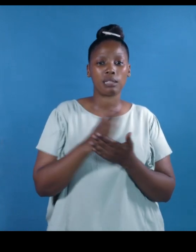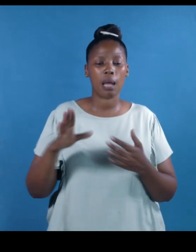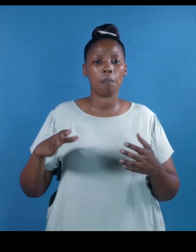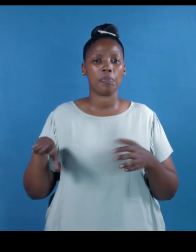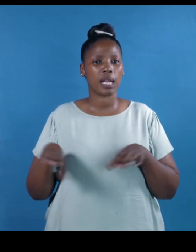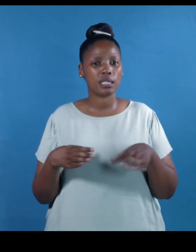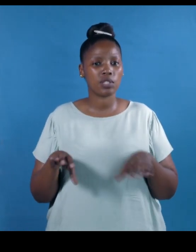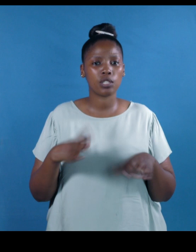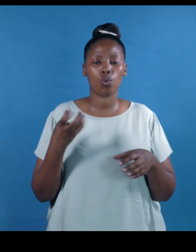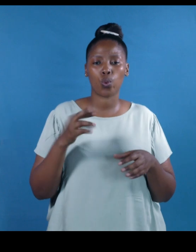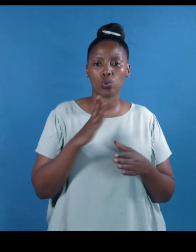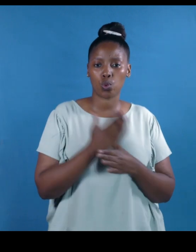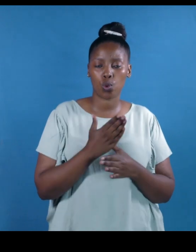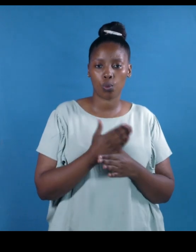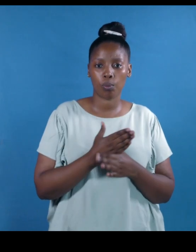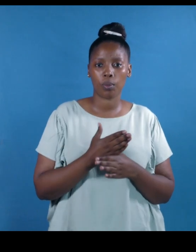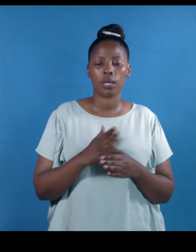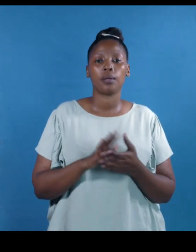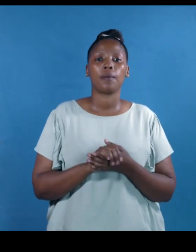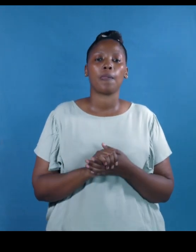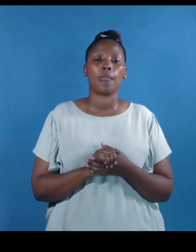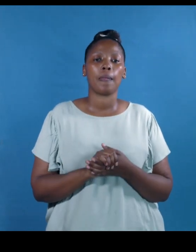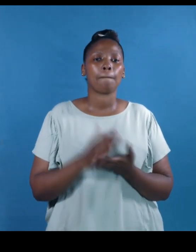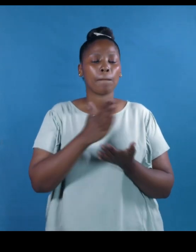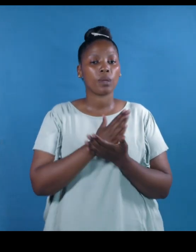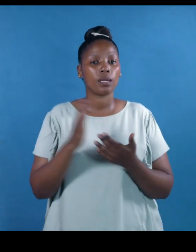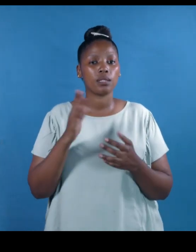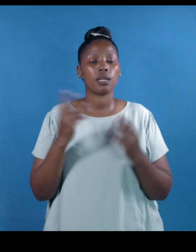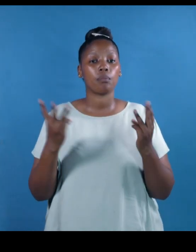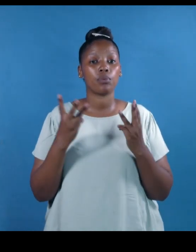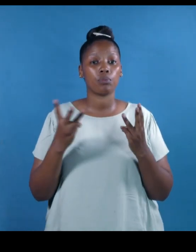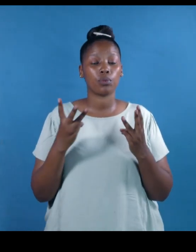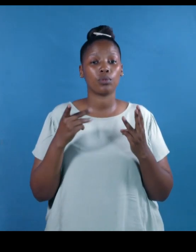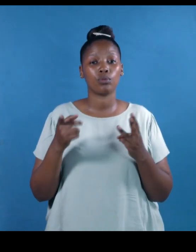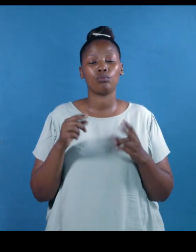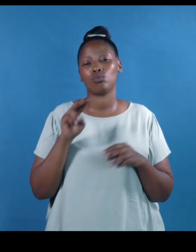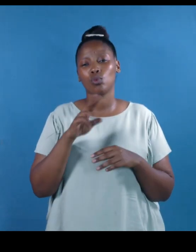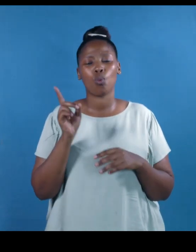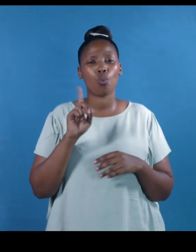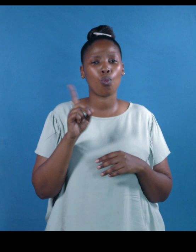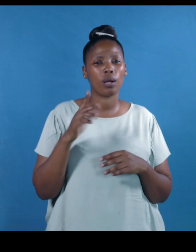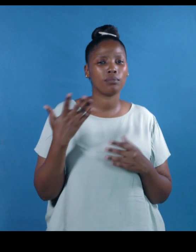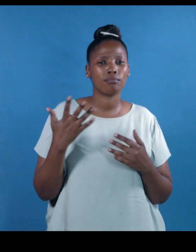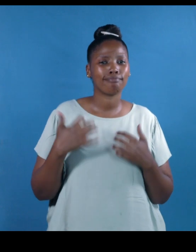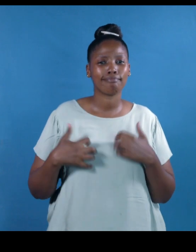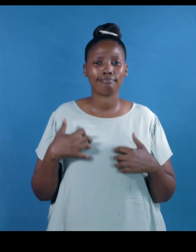more than others. Some people know early on what jobs interest them, like working in finance, hospitality,